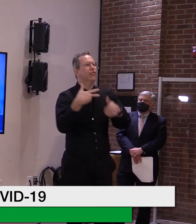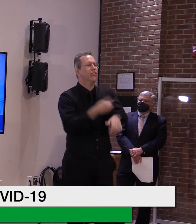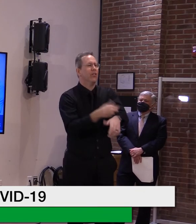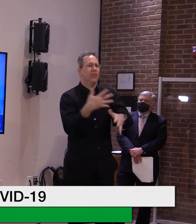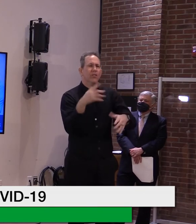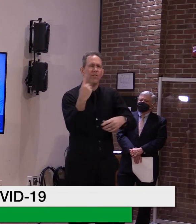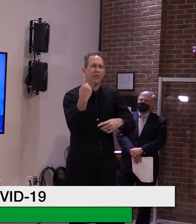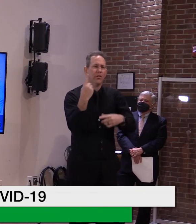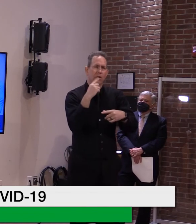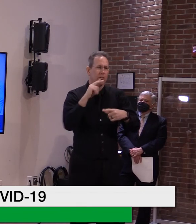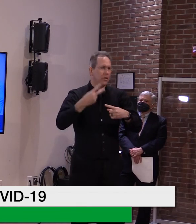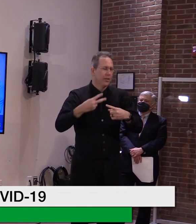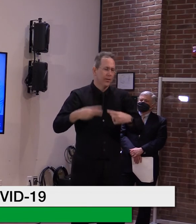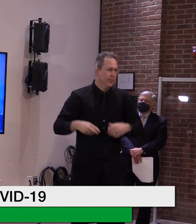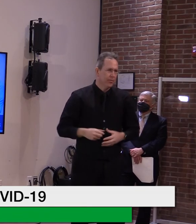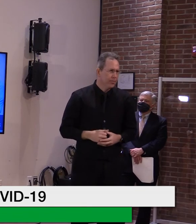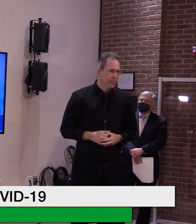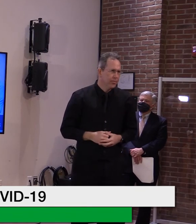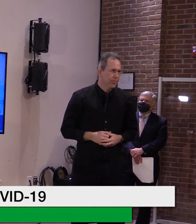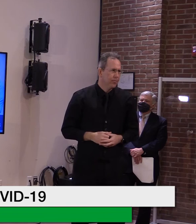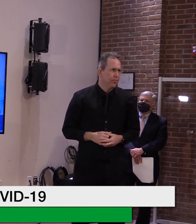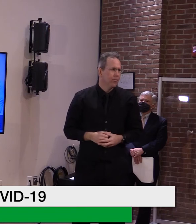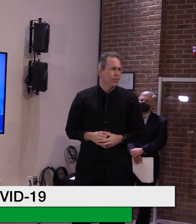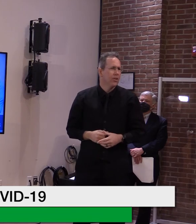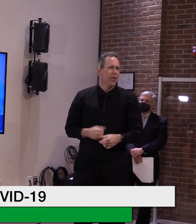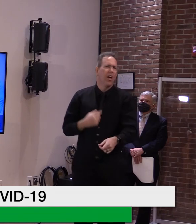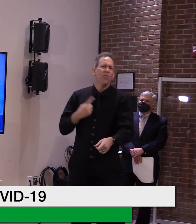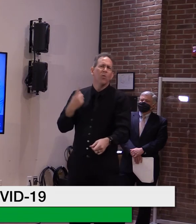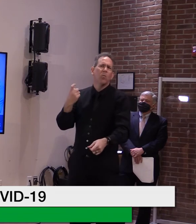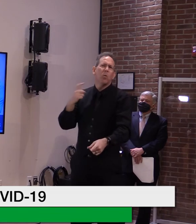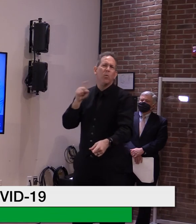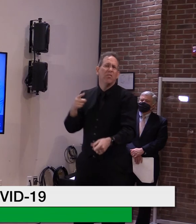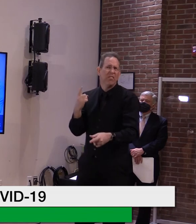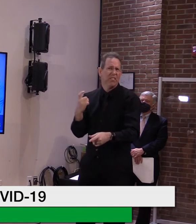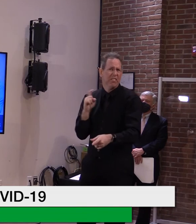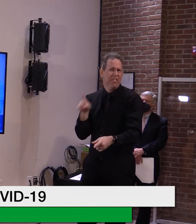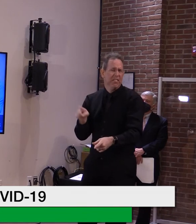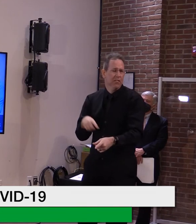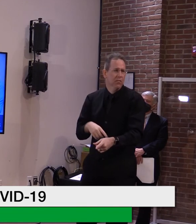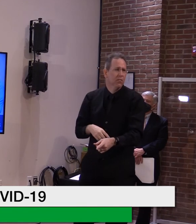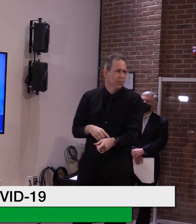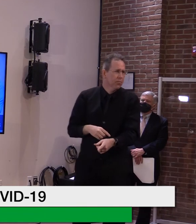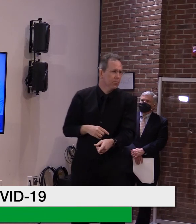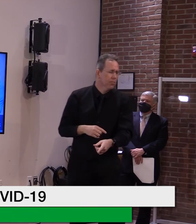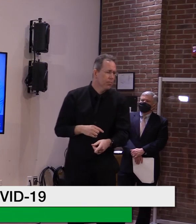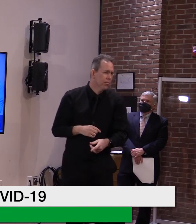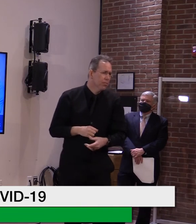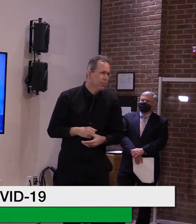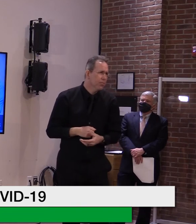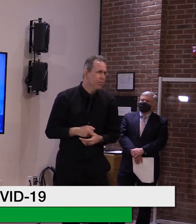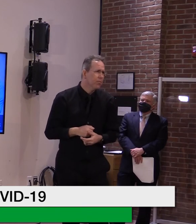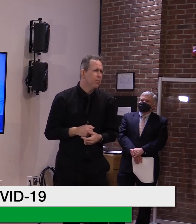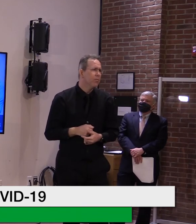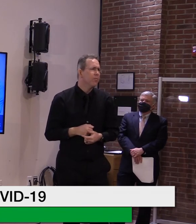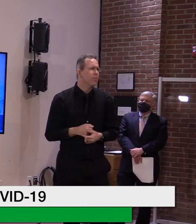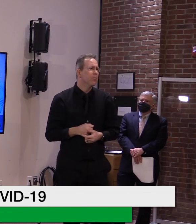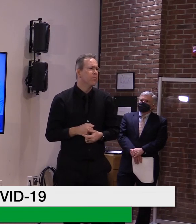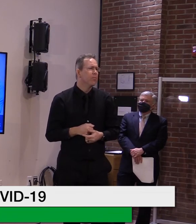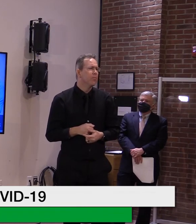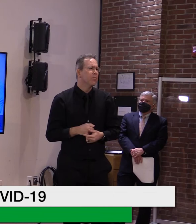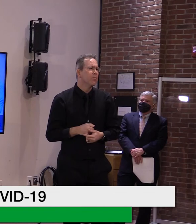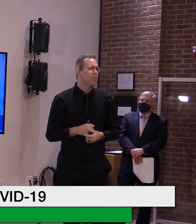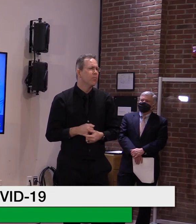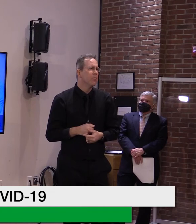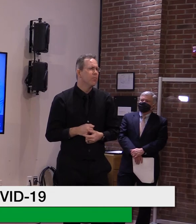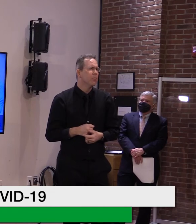Last question. will. Would your administration consider everything and going to single dose and postponing the second dose